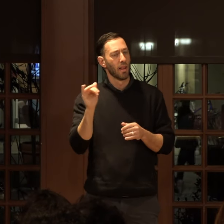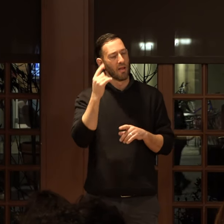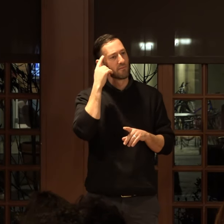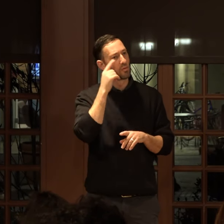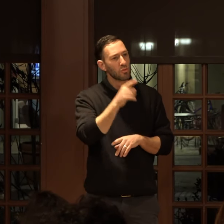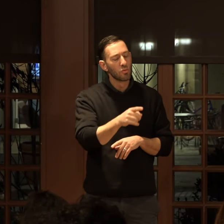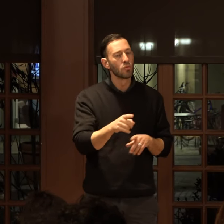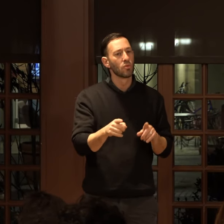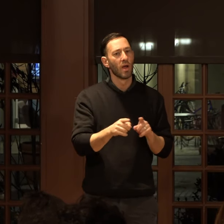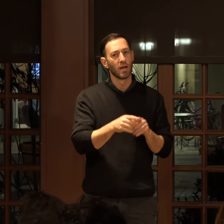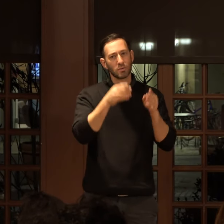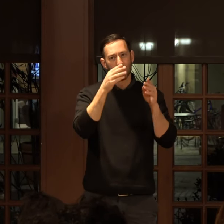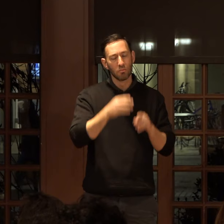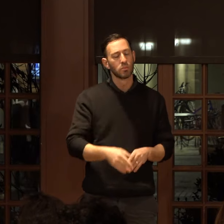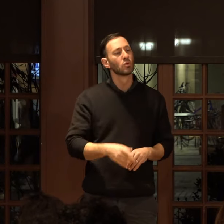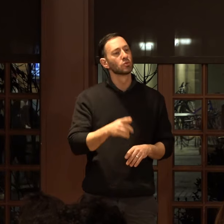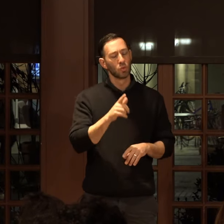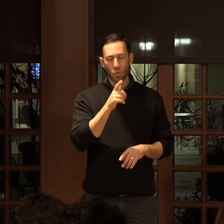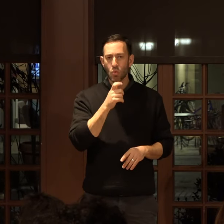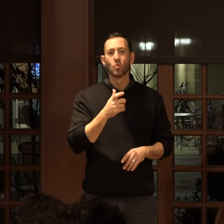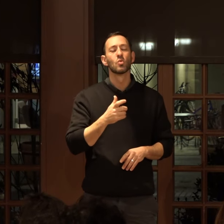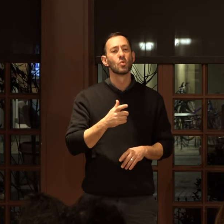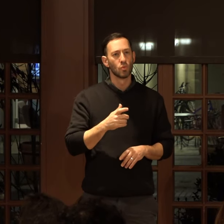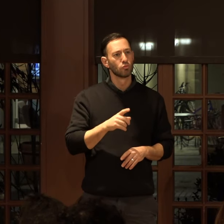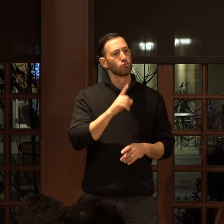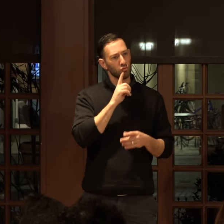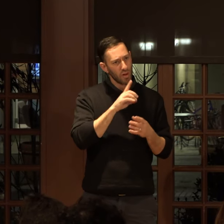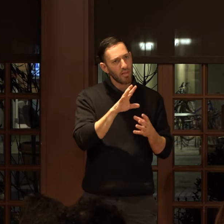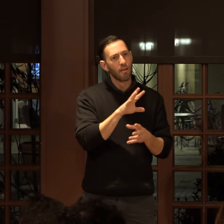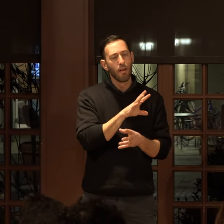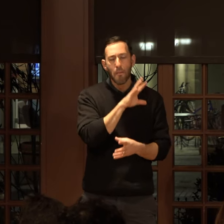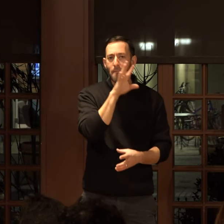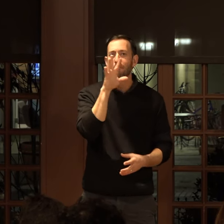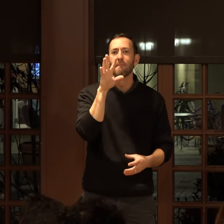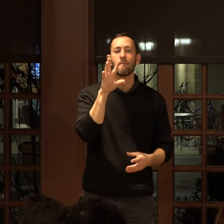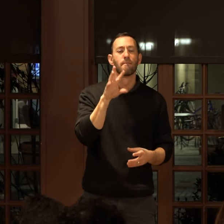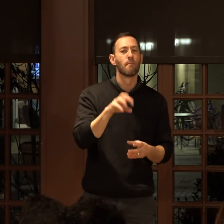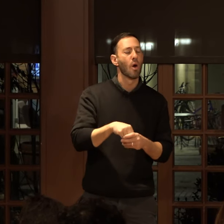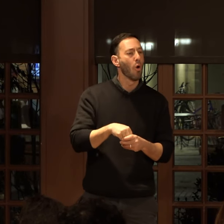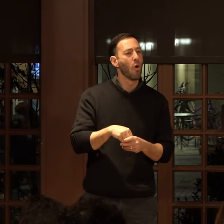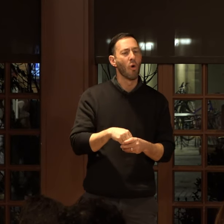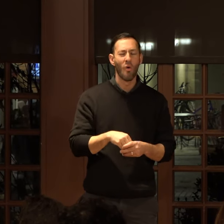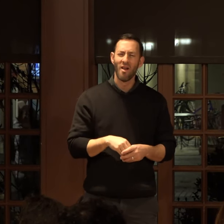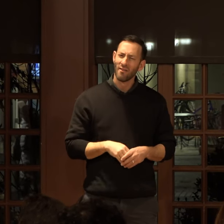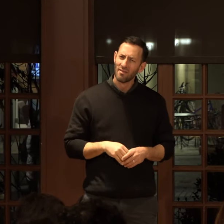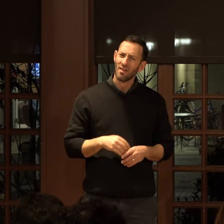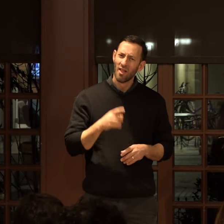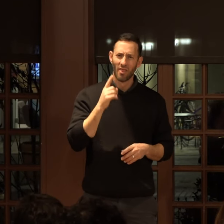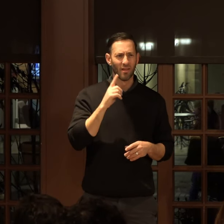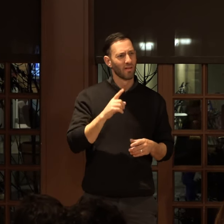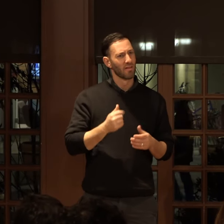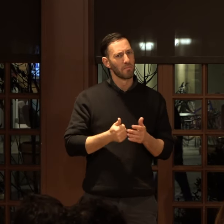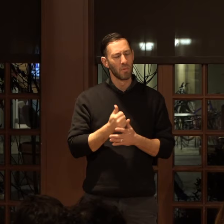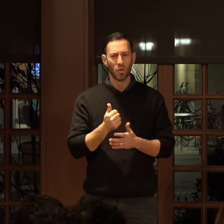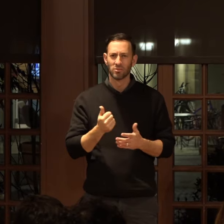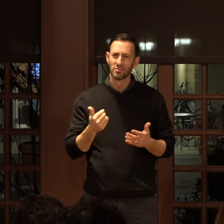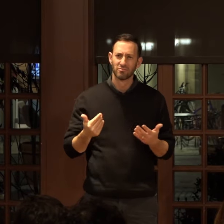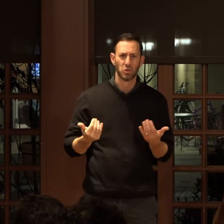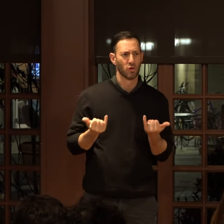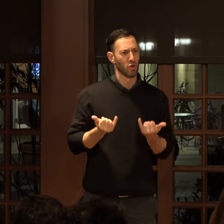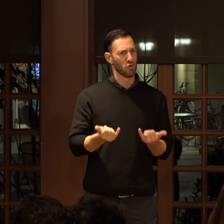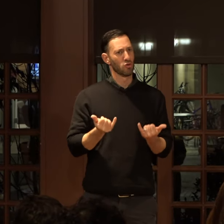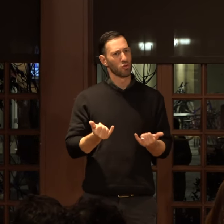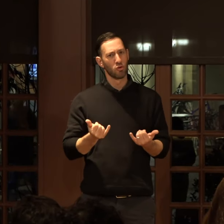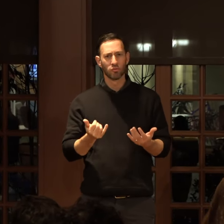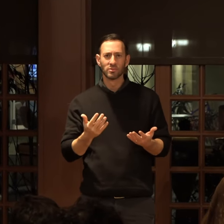for you as somebody who is very much a part of the sort of, I think like the freshest edge of the